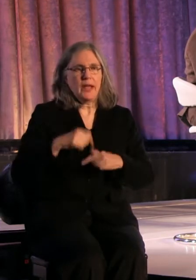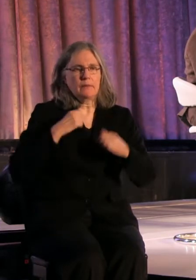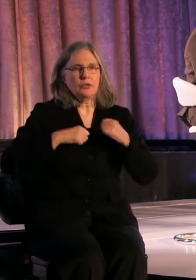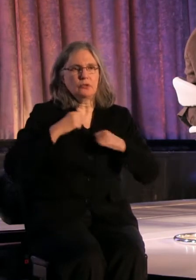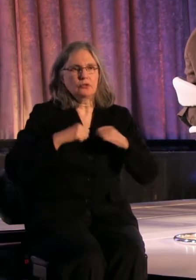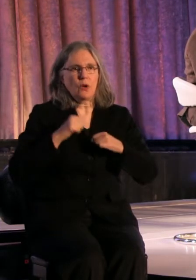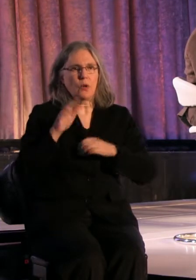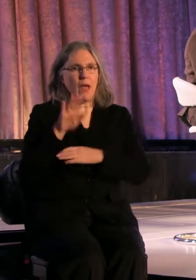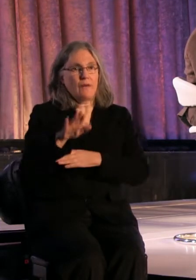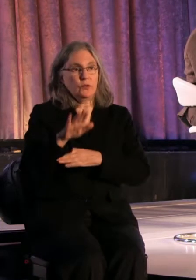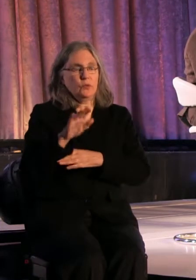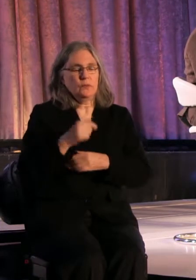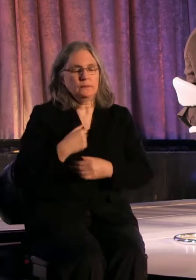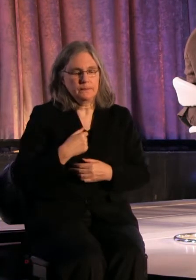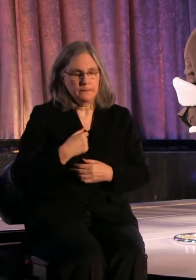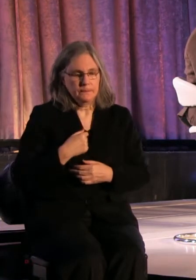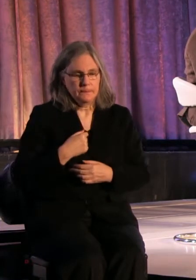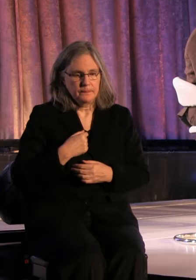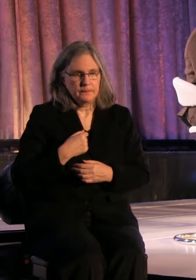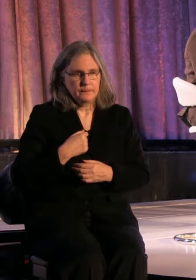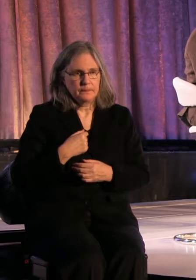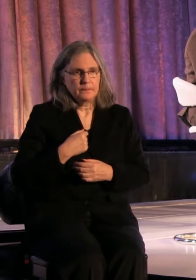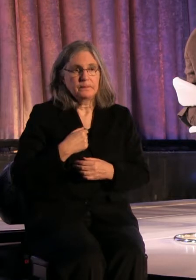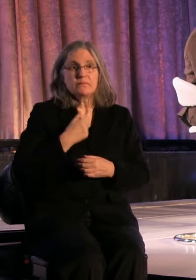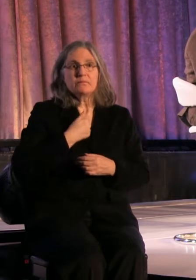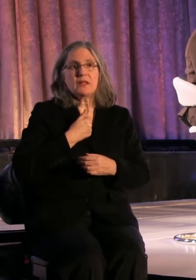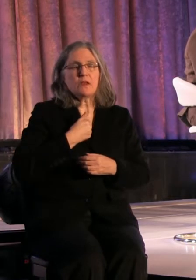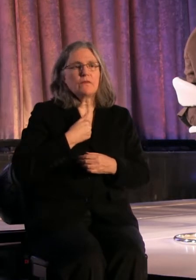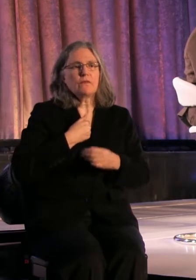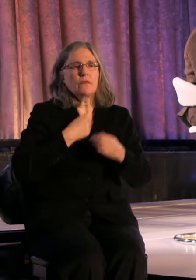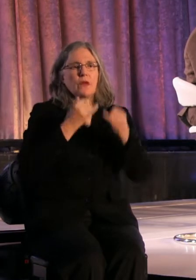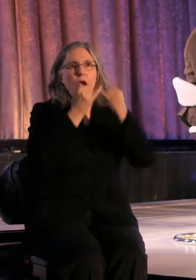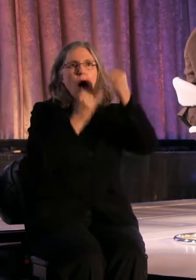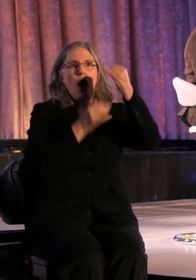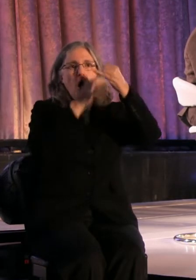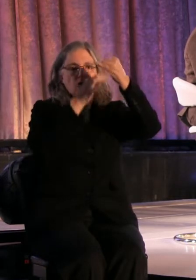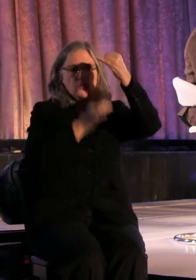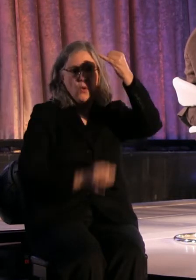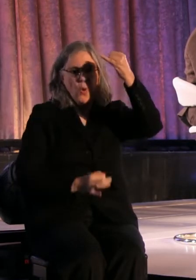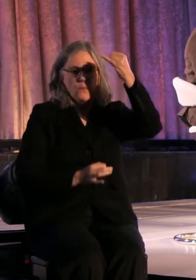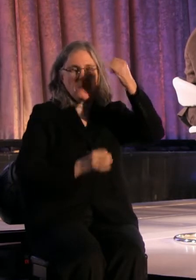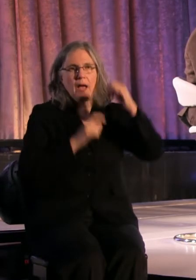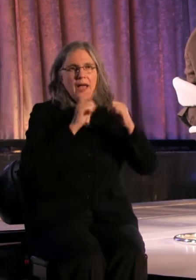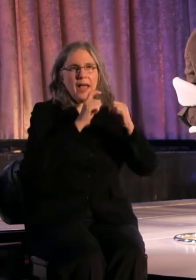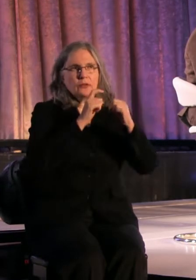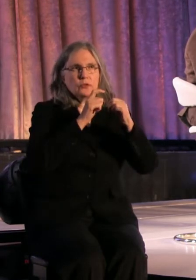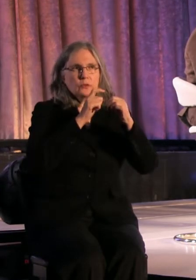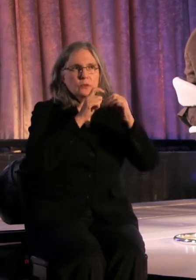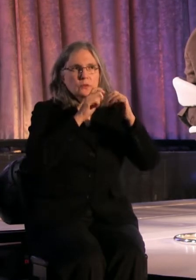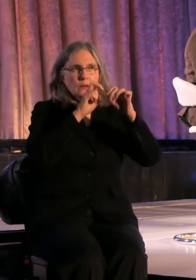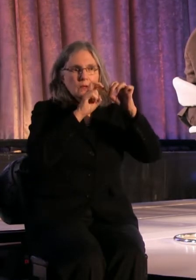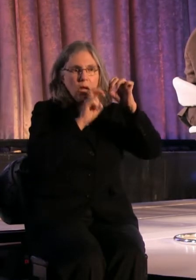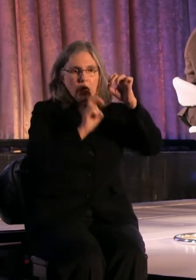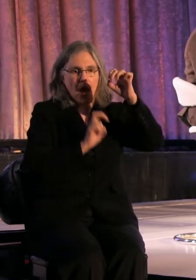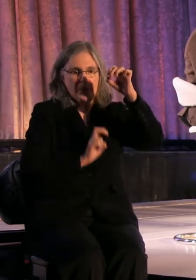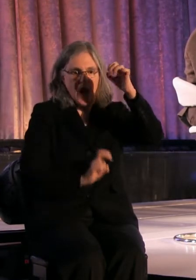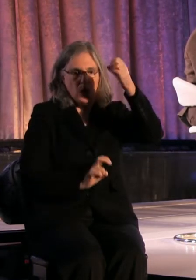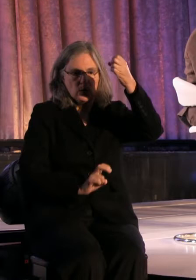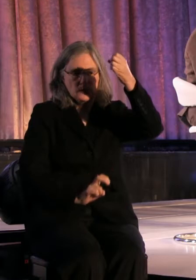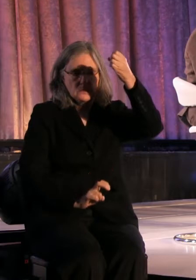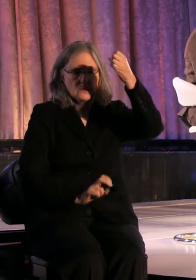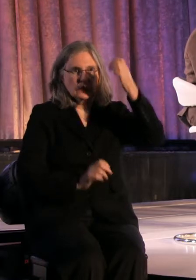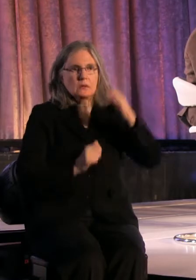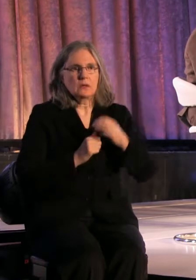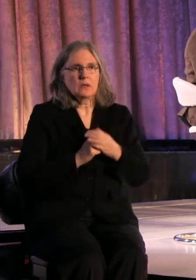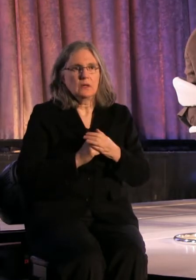a matinee, and I went down for the, I had to come down a rope, you know. And I was scared to death, and I forgot a little bit, but I